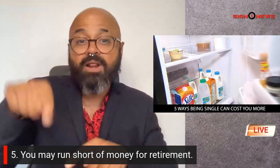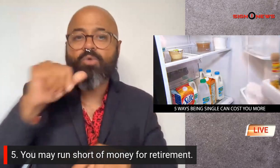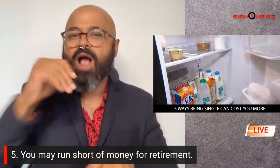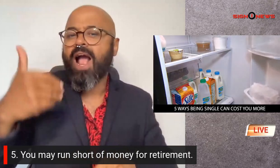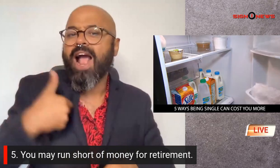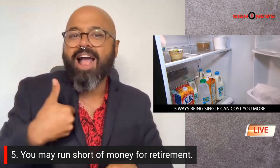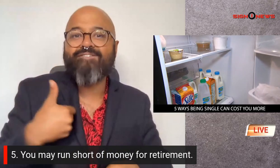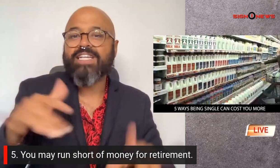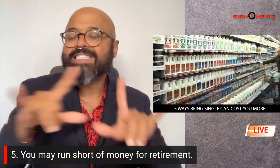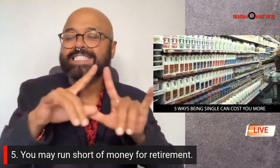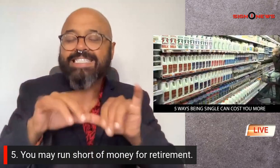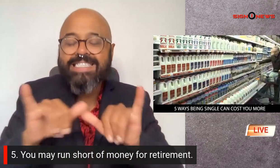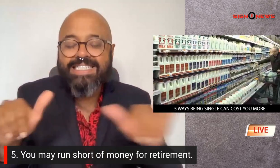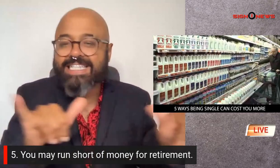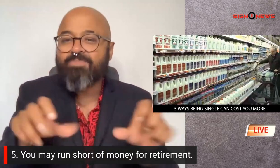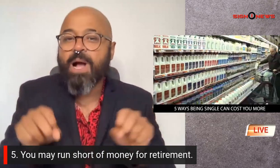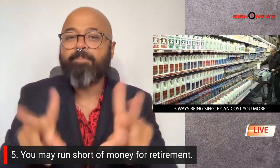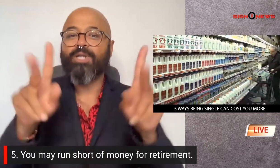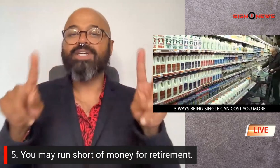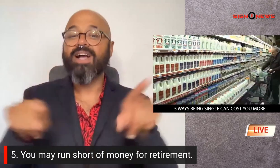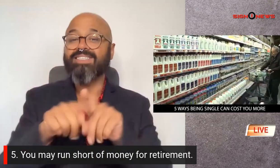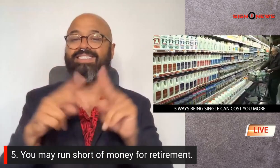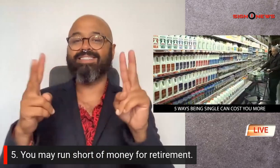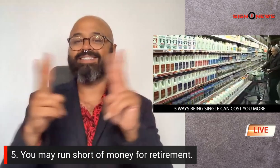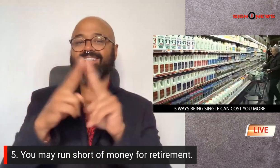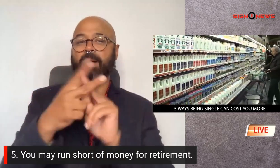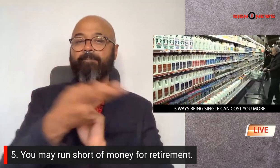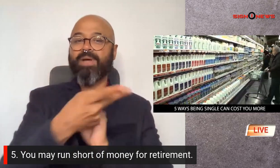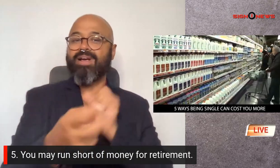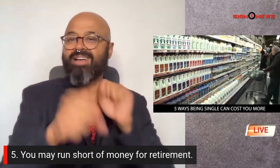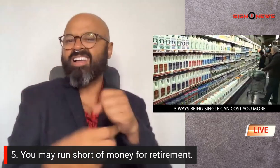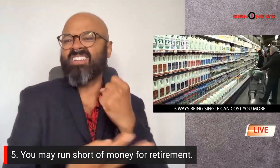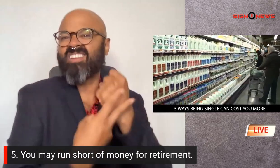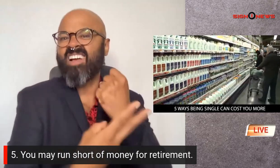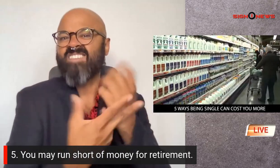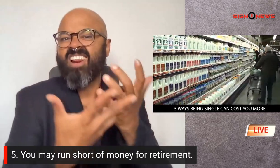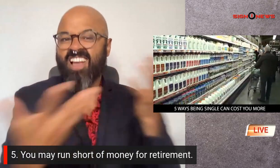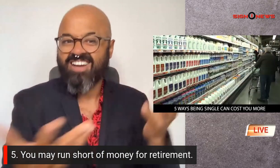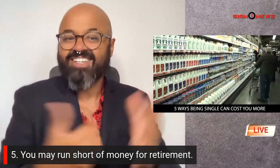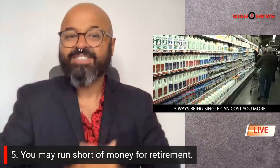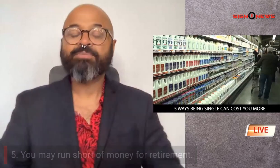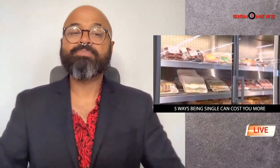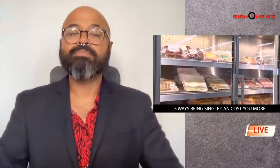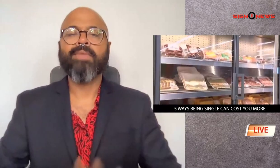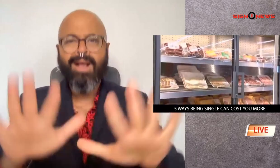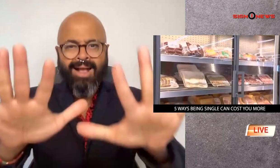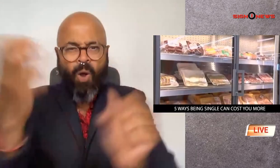the same opportunity to save as much as a couple but hold on